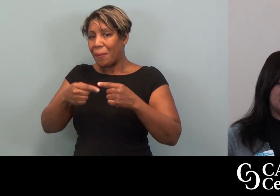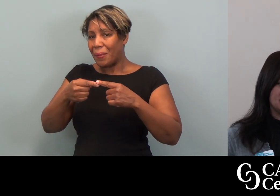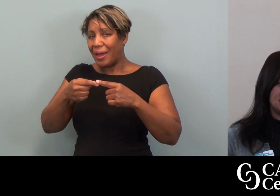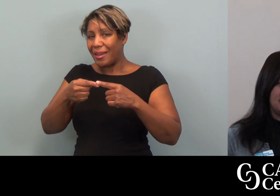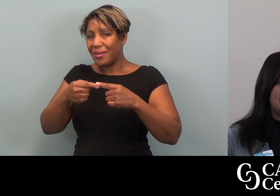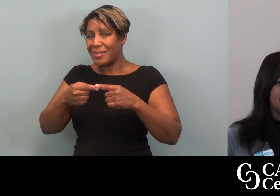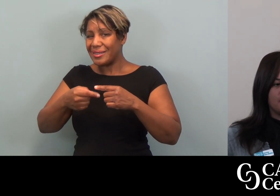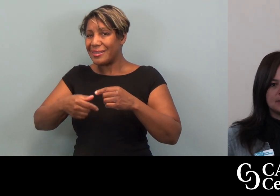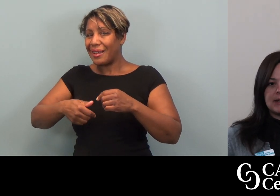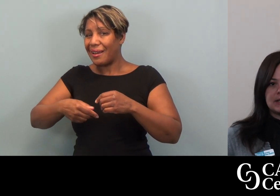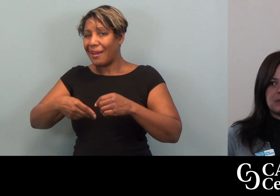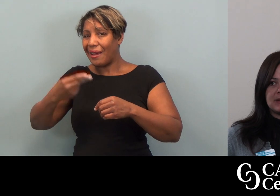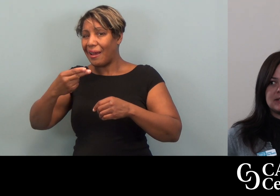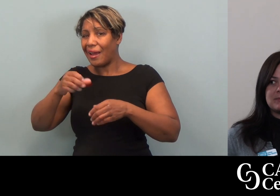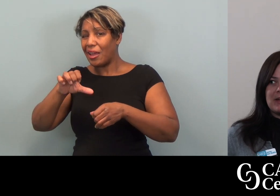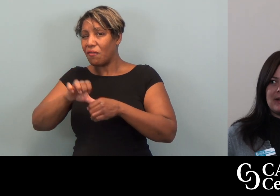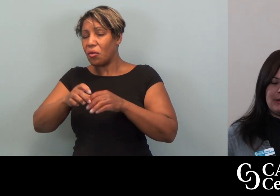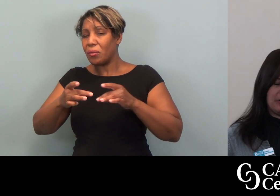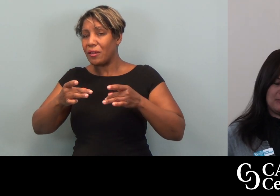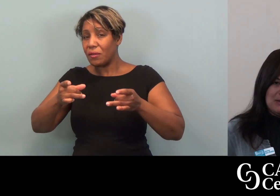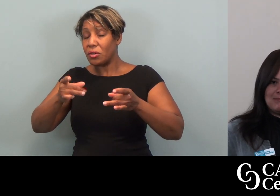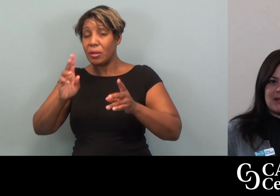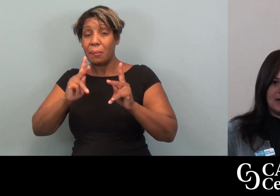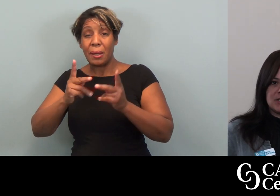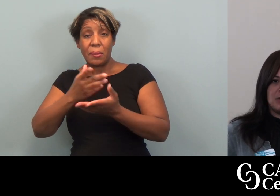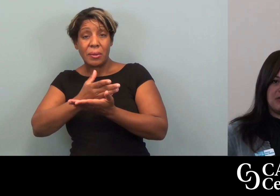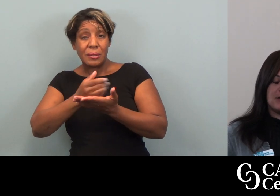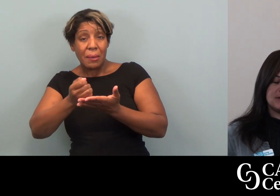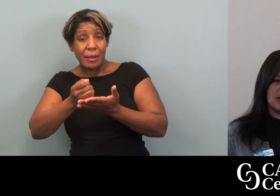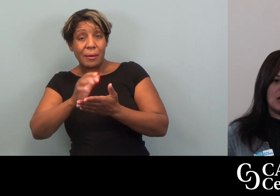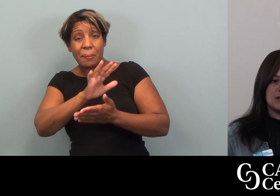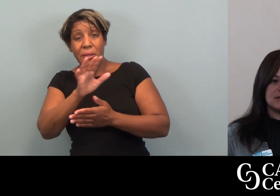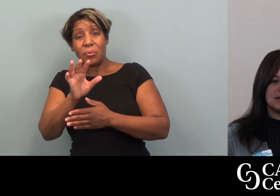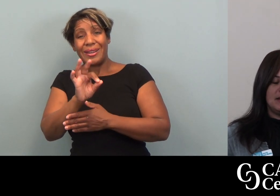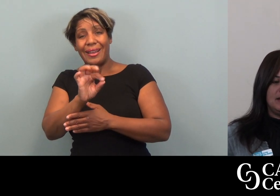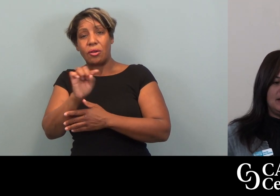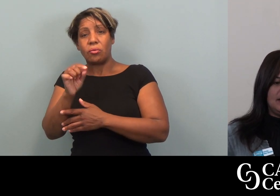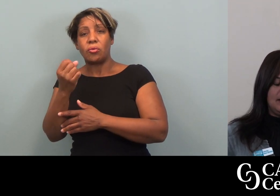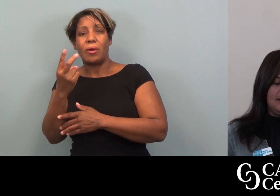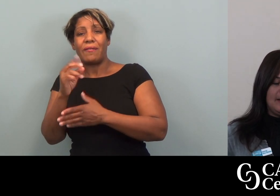fuel efficiency. Folks can expect to spend anywhere from like $9,000 to $12,000.